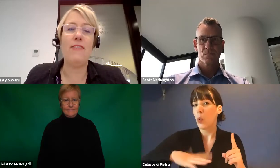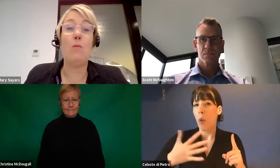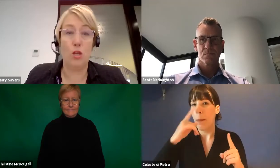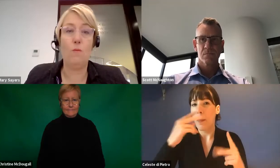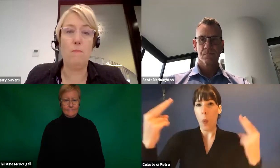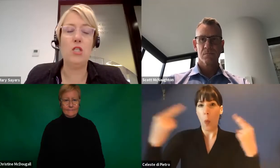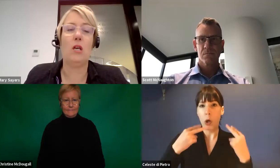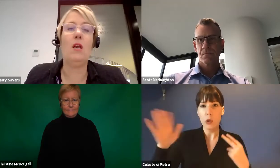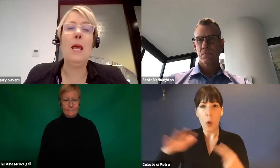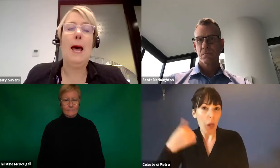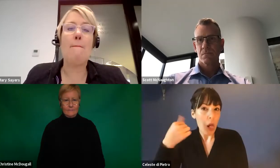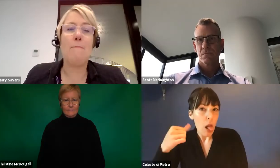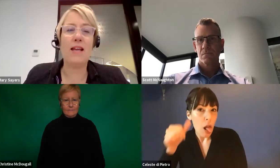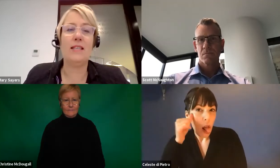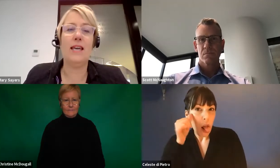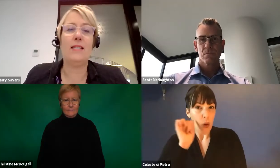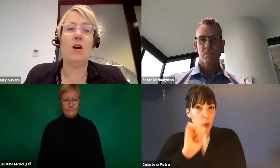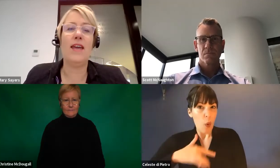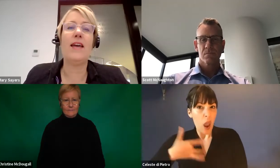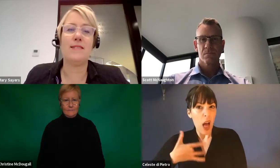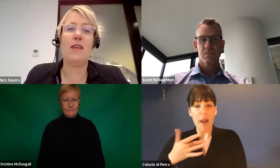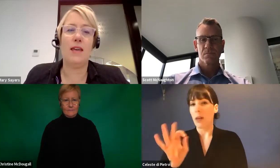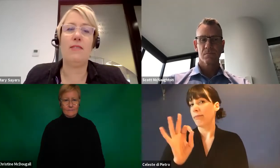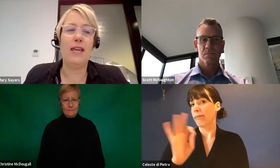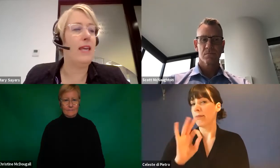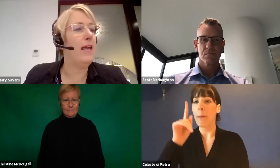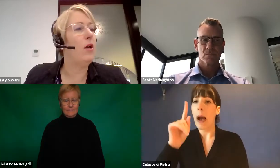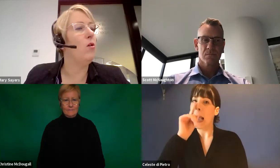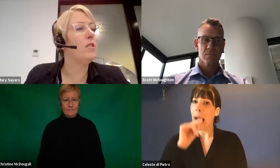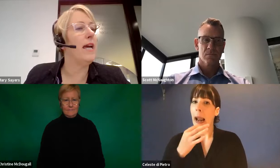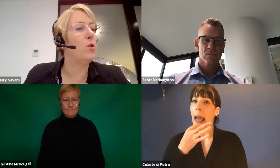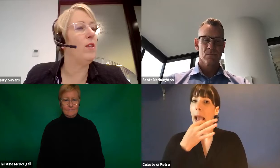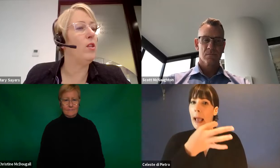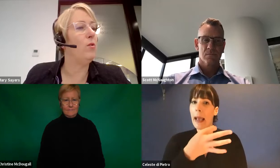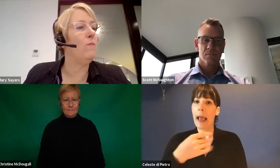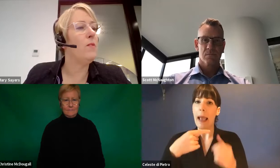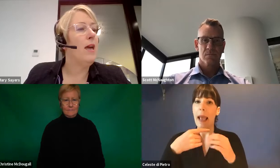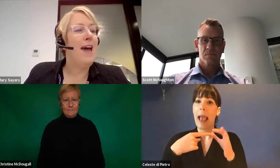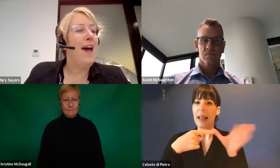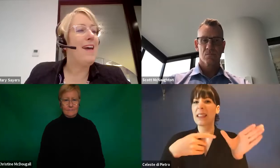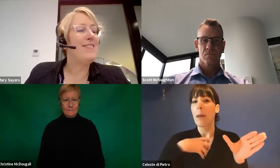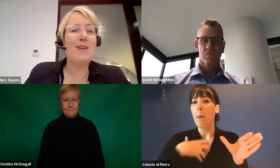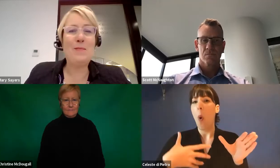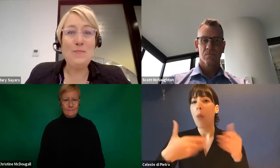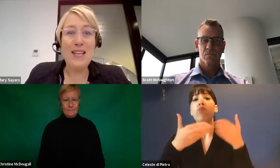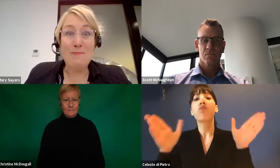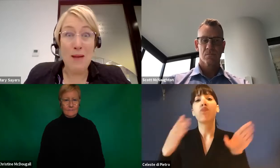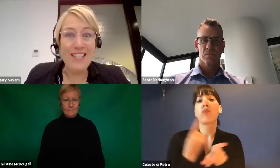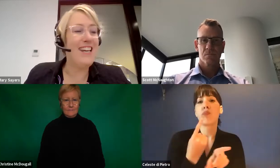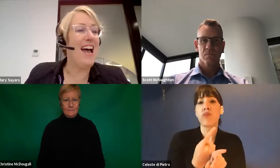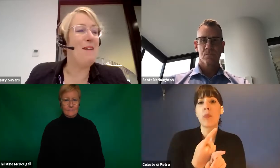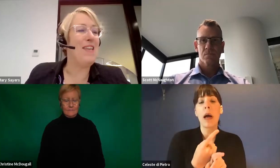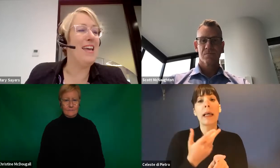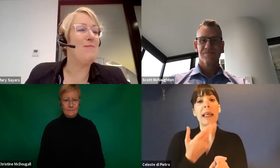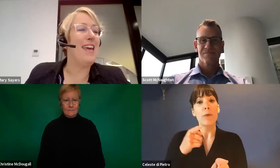provide that with your permission back to the NDIA so that they can get in contact with you. And so please be